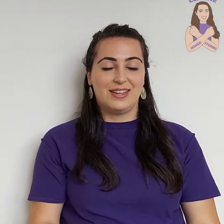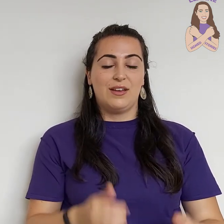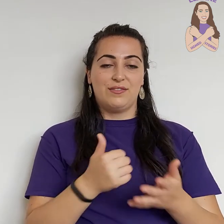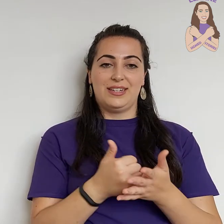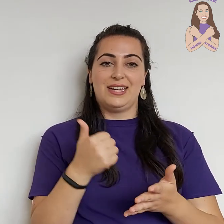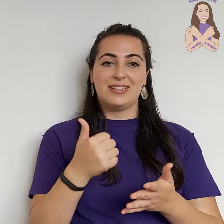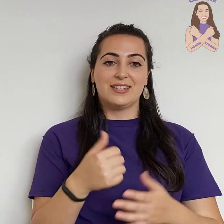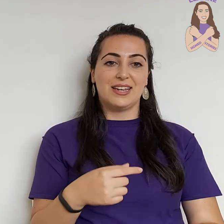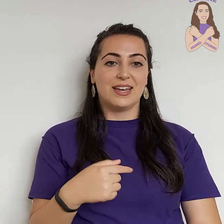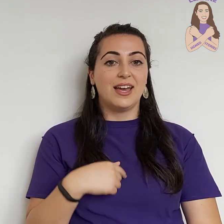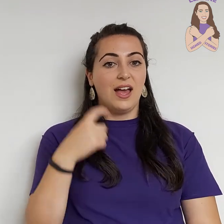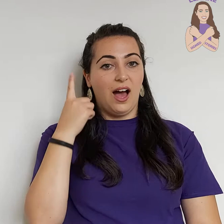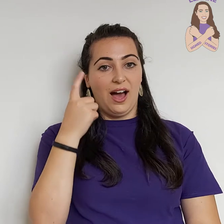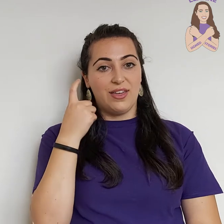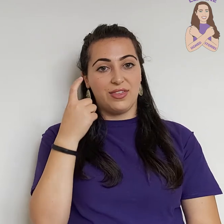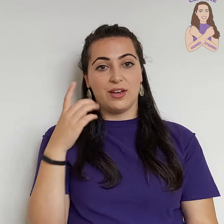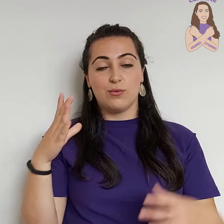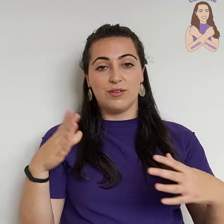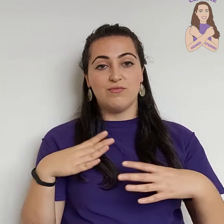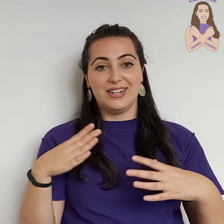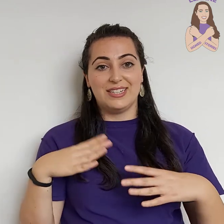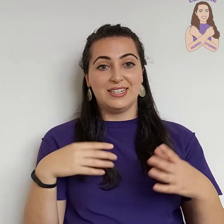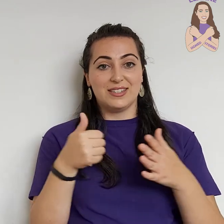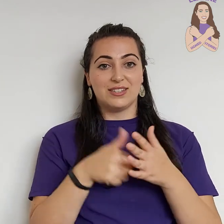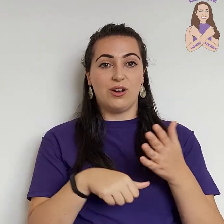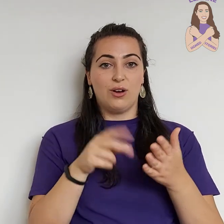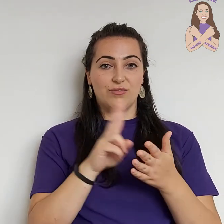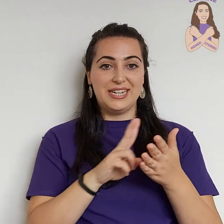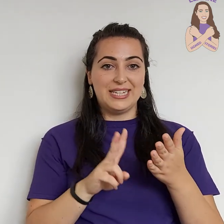Fantastic. I think we're ready to start reading.